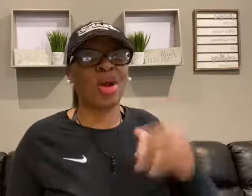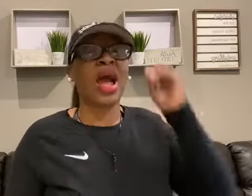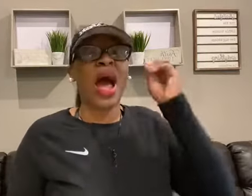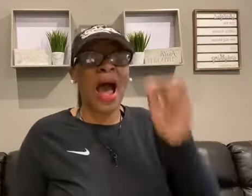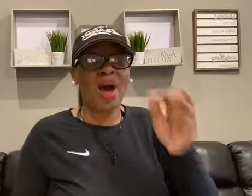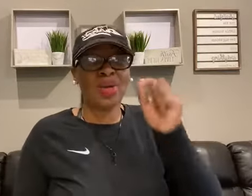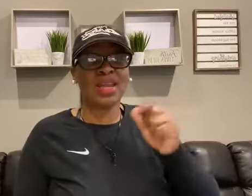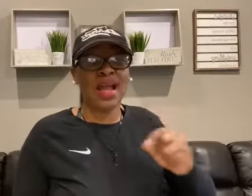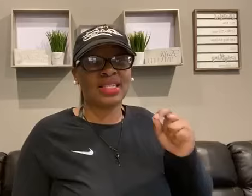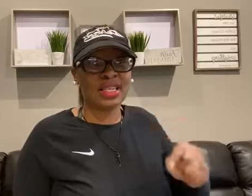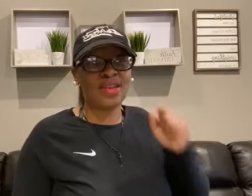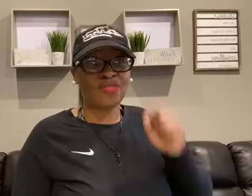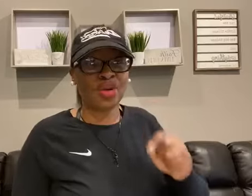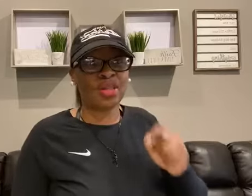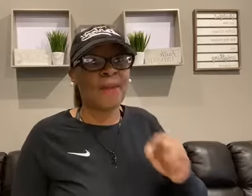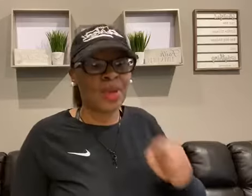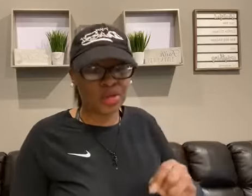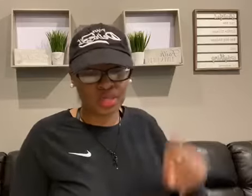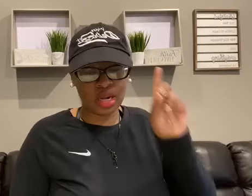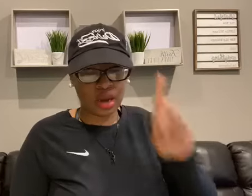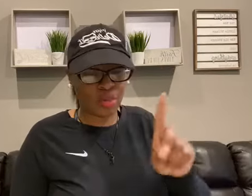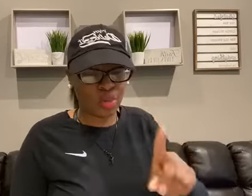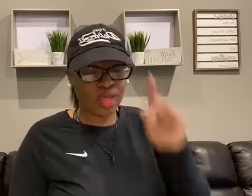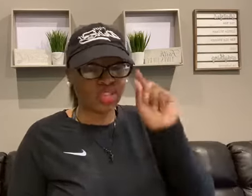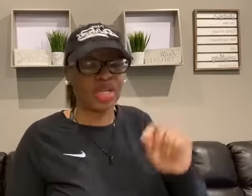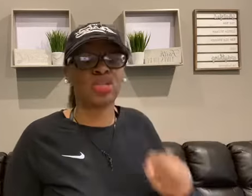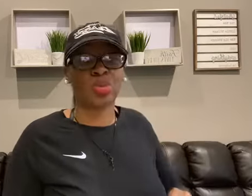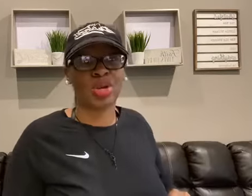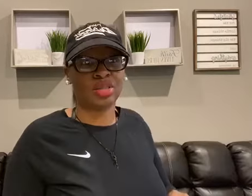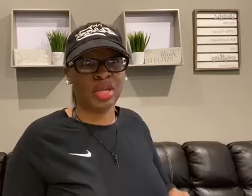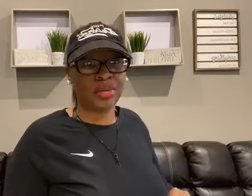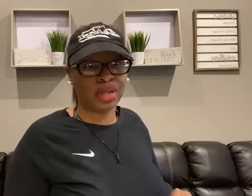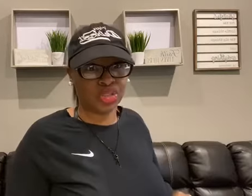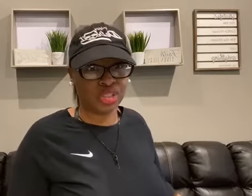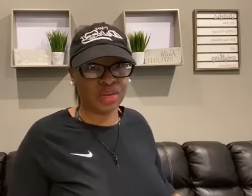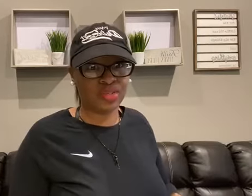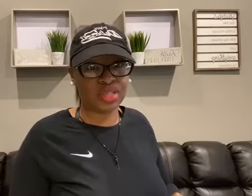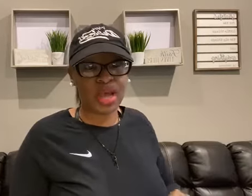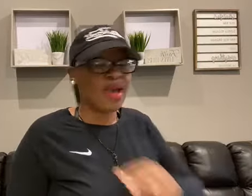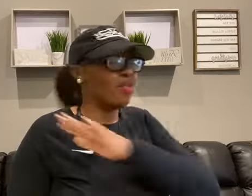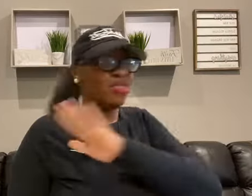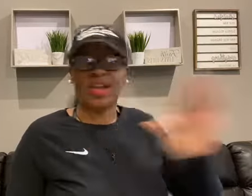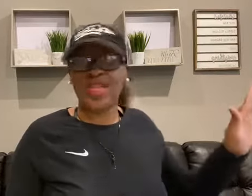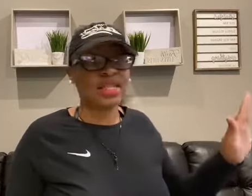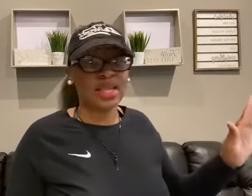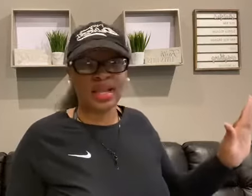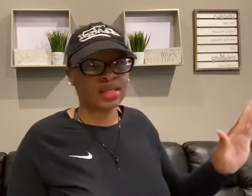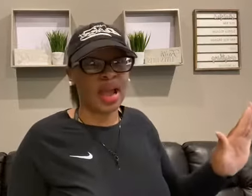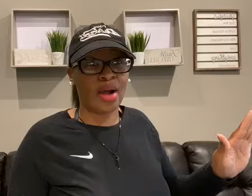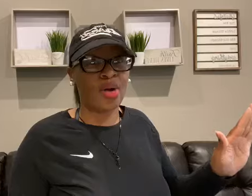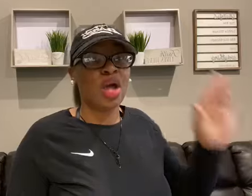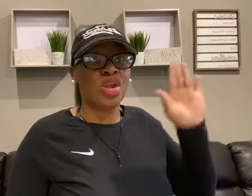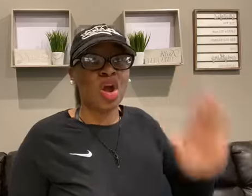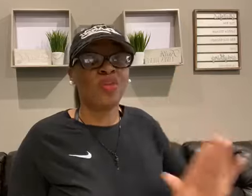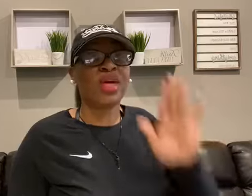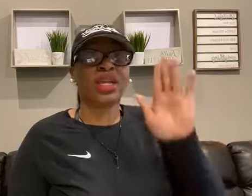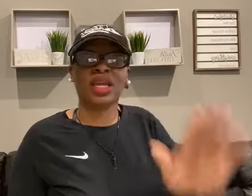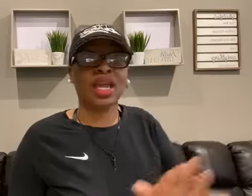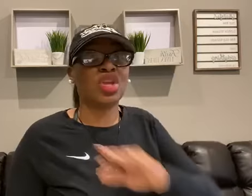the work. How can I sit in front of that person? Number one, change the way you're thinking about your service. That's hands down. Know that again,